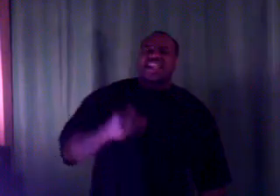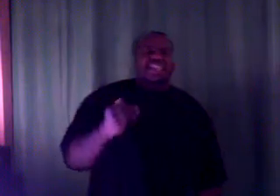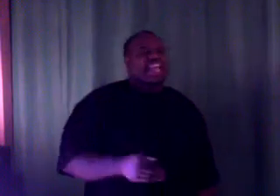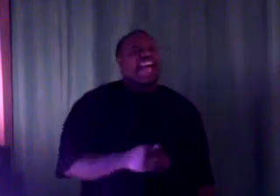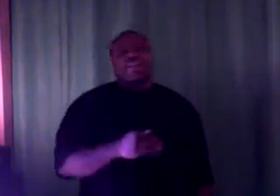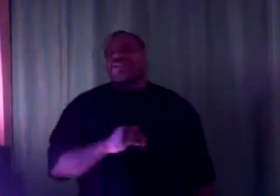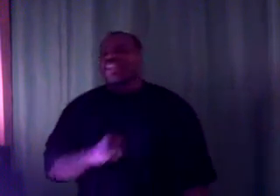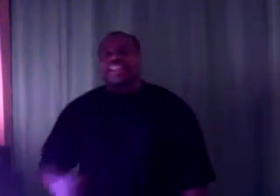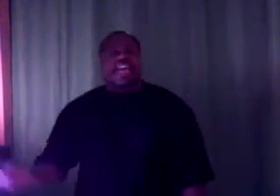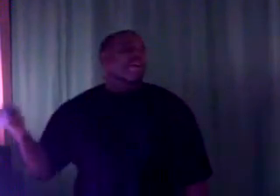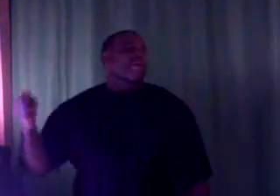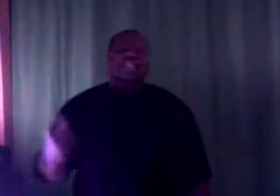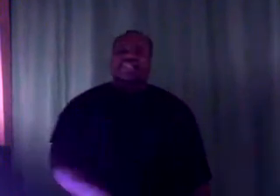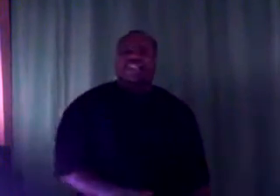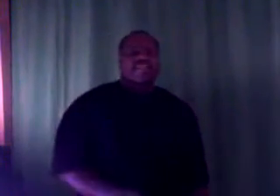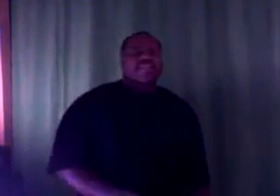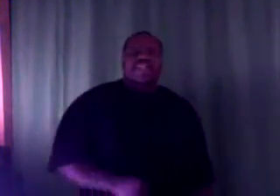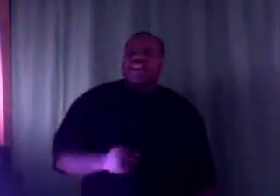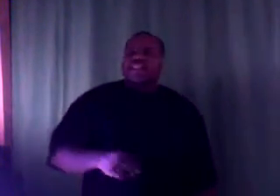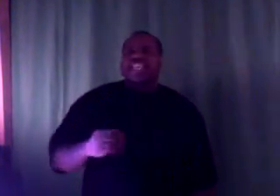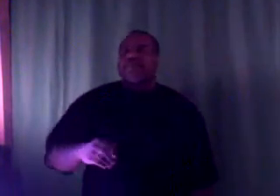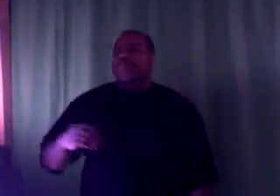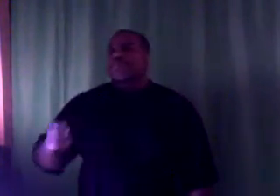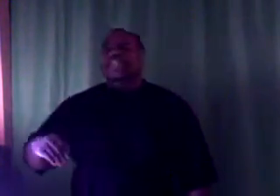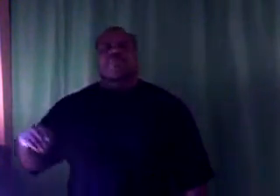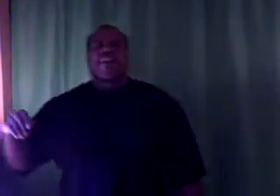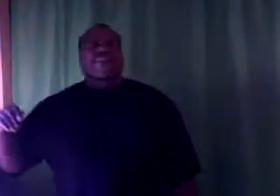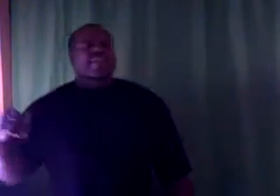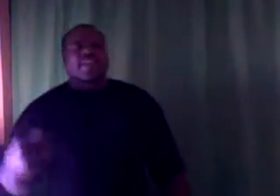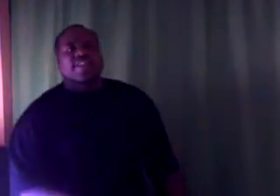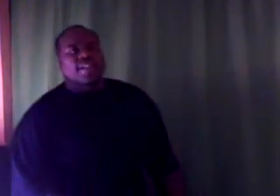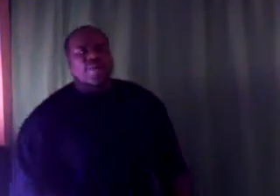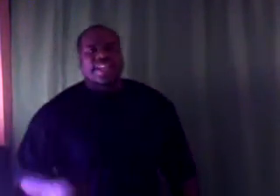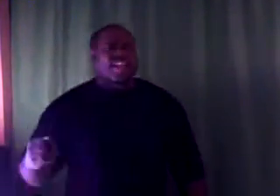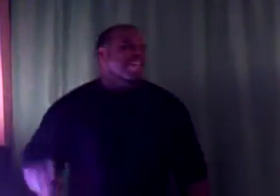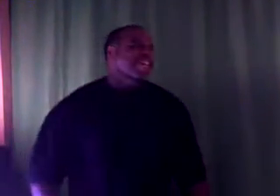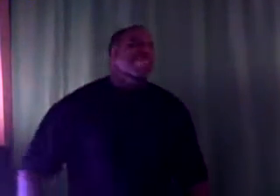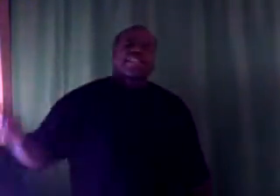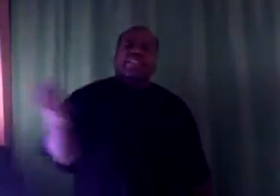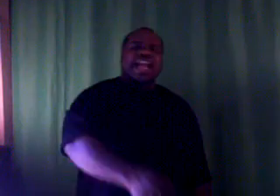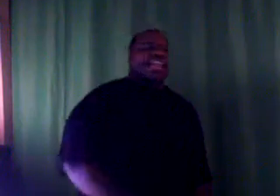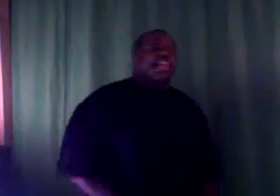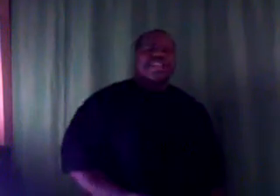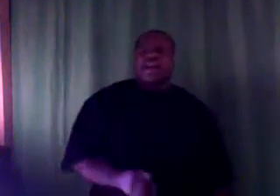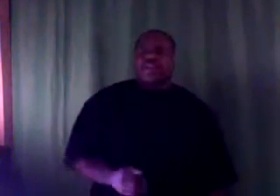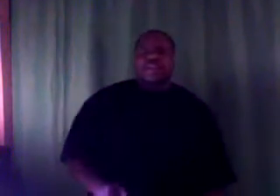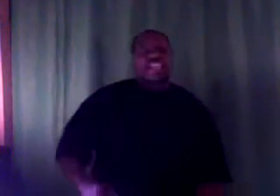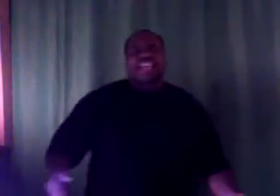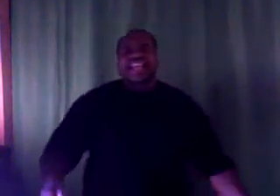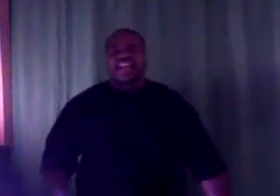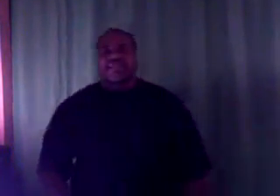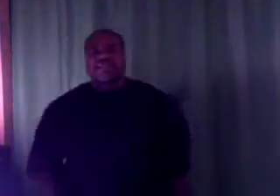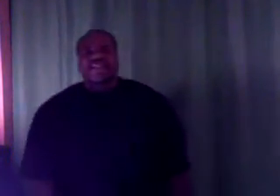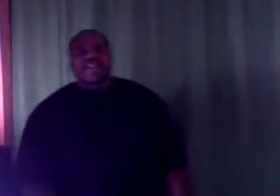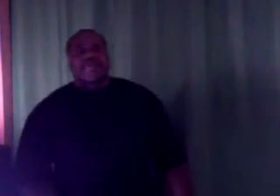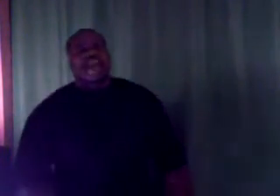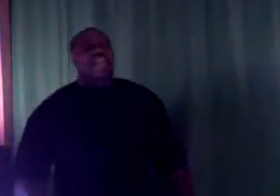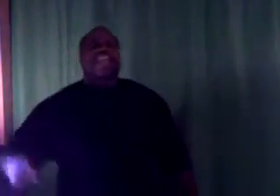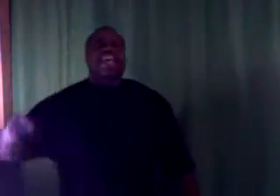There is a time when you just got to quit this stuff. There's still people that's 40, 50 years old in the club trying to get the young women to stay here. Man, you're getting